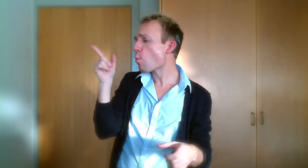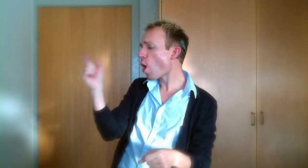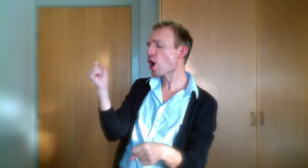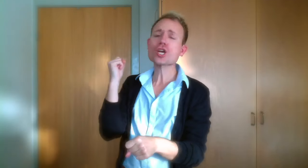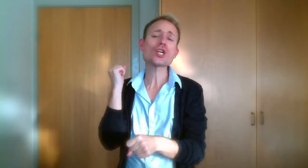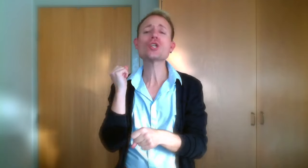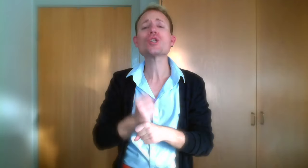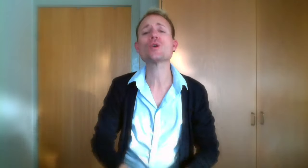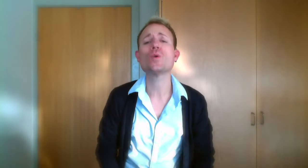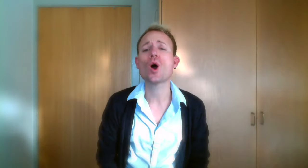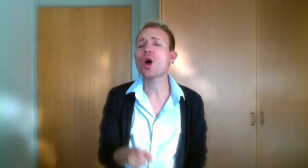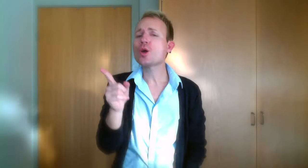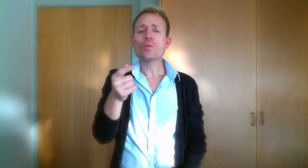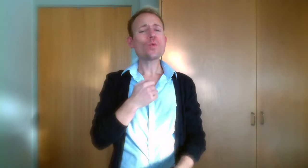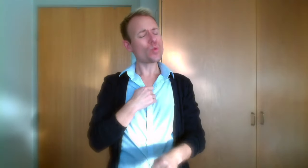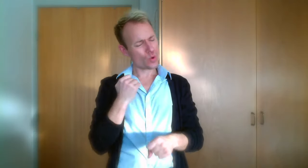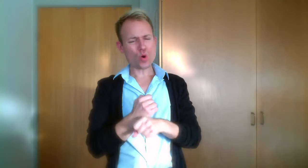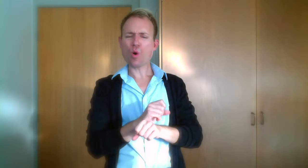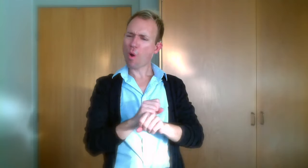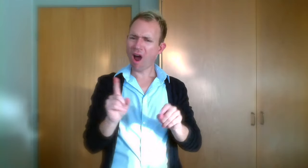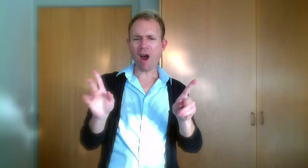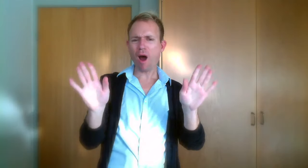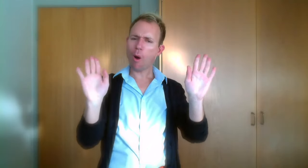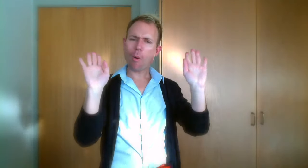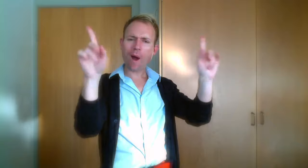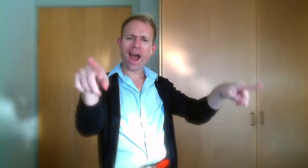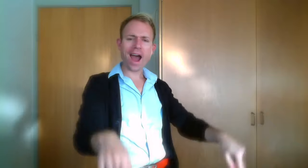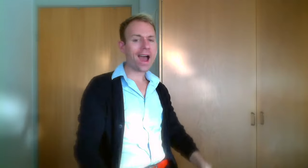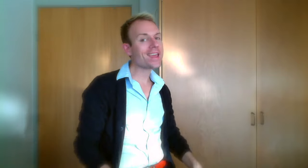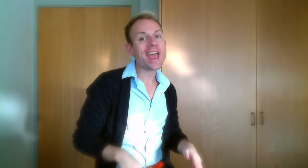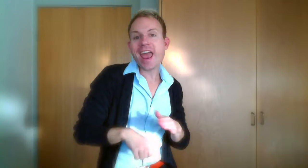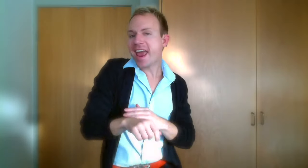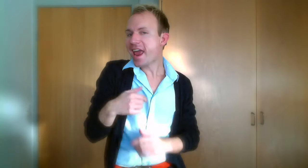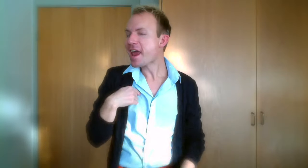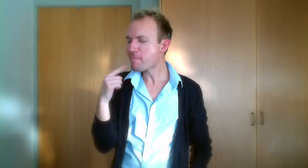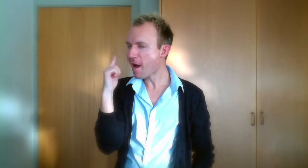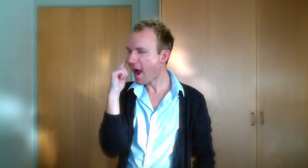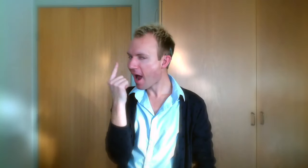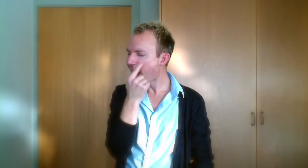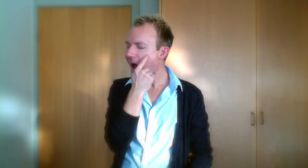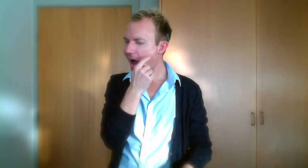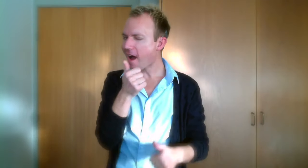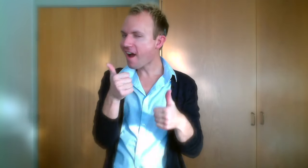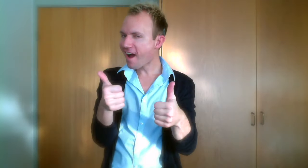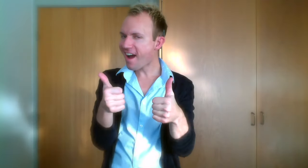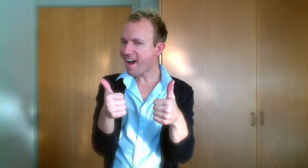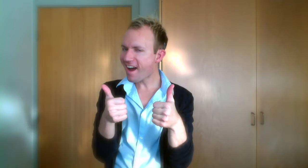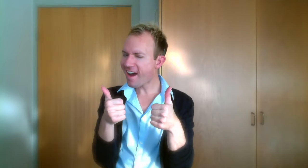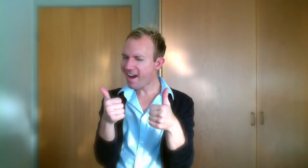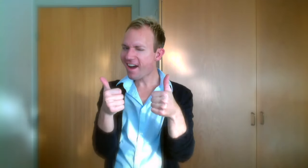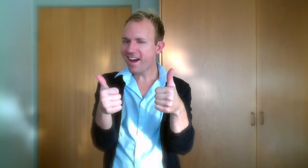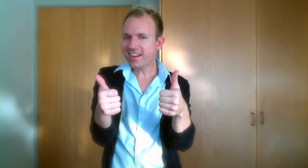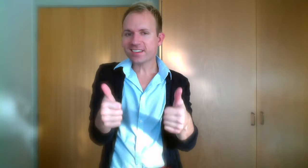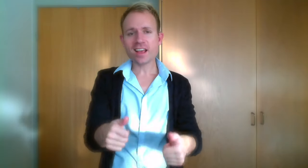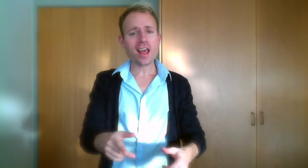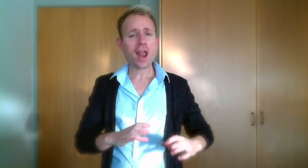what you do, you'll do all right in my eyes Better